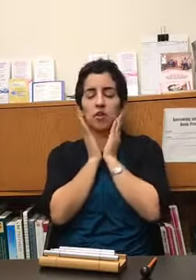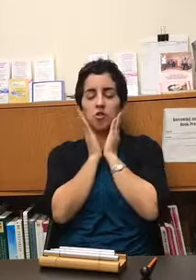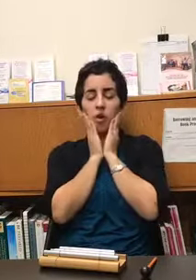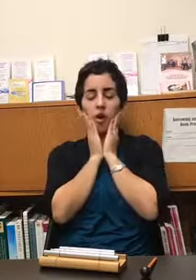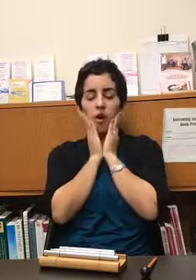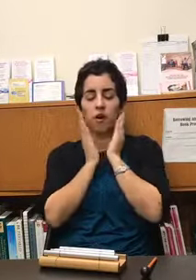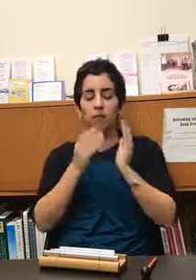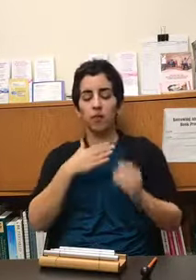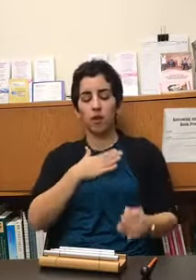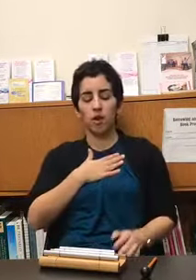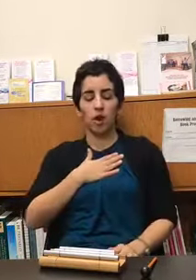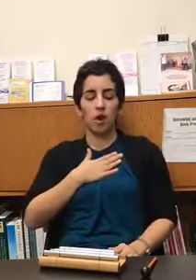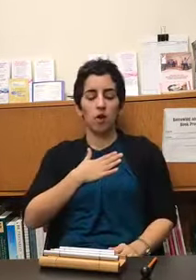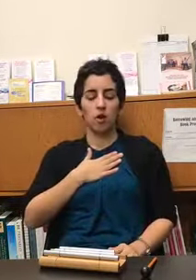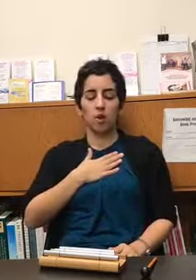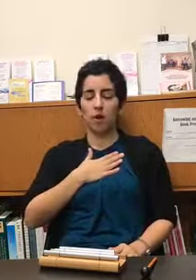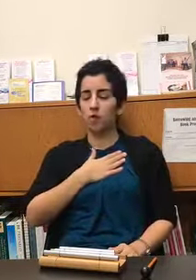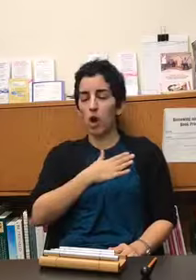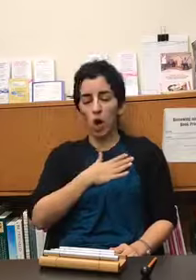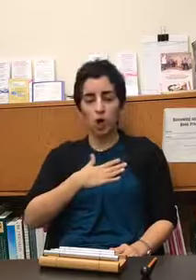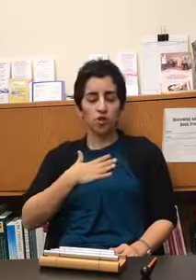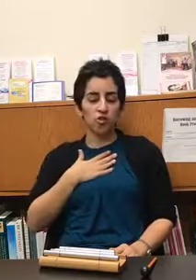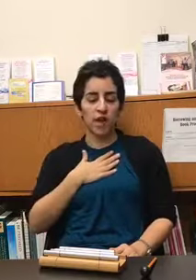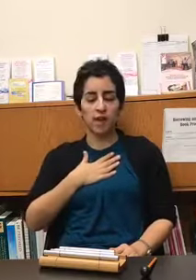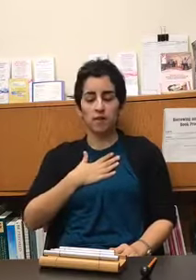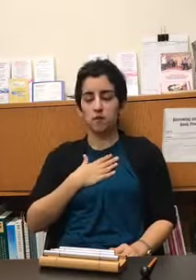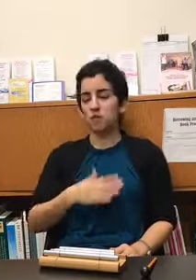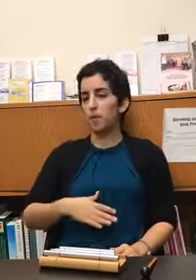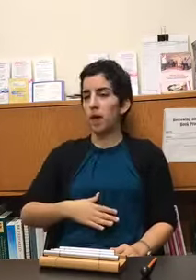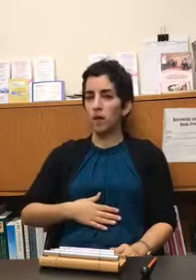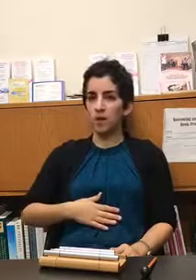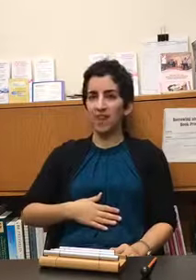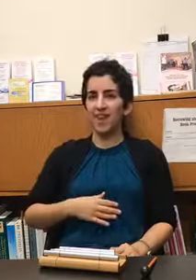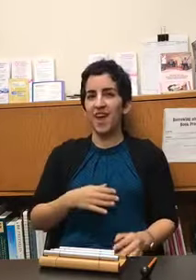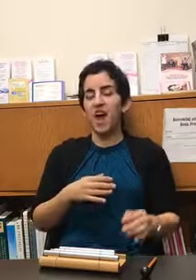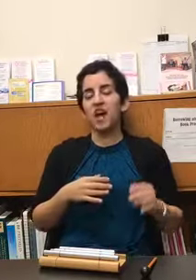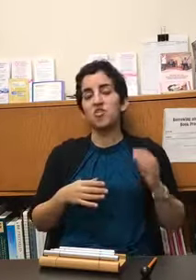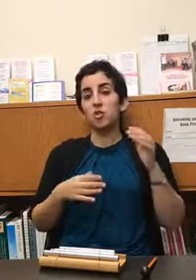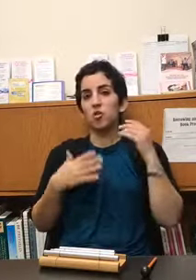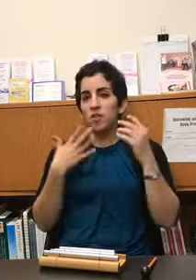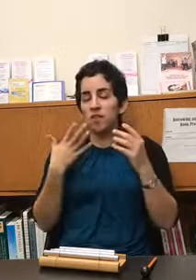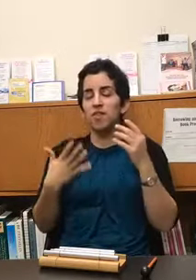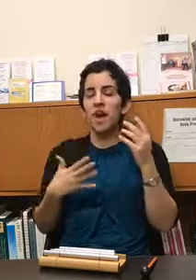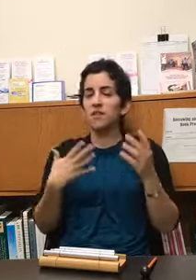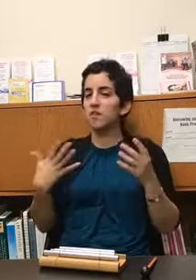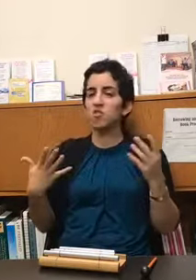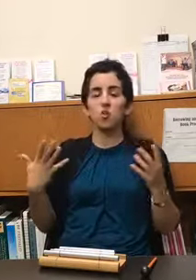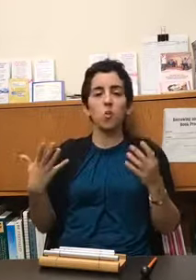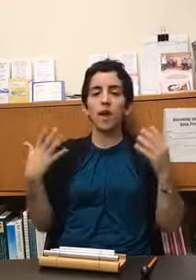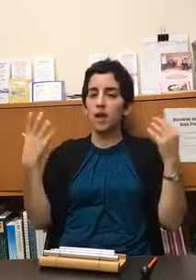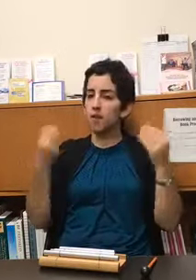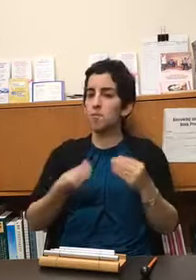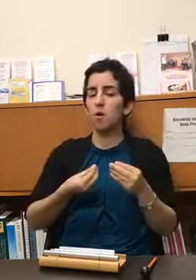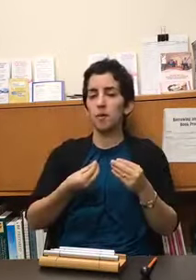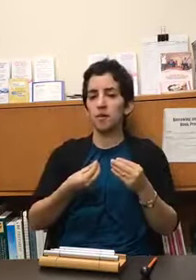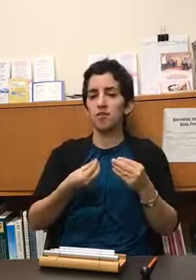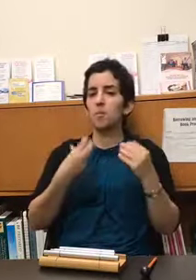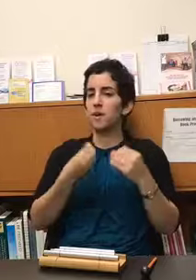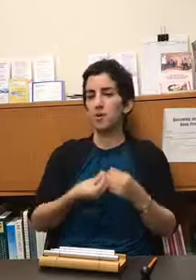jaw around your heart your chest your belly and so that's just a way in the moment to be in your